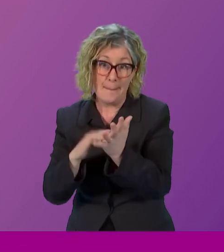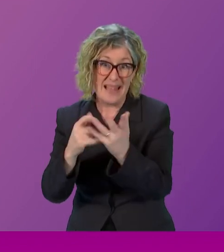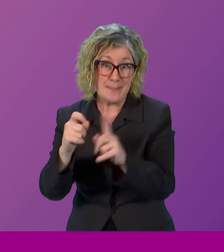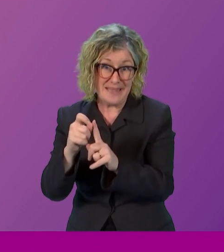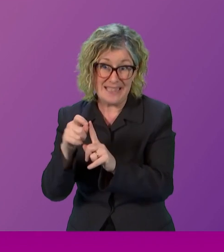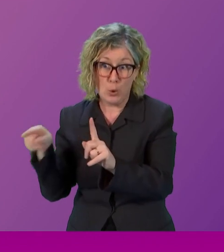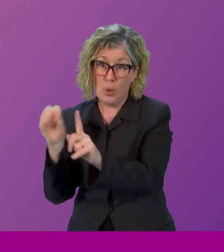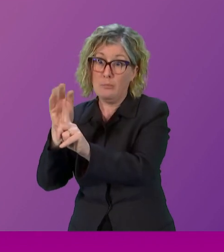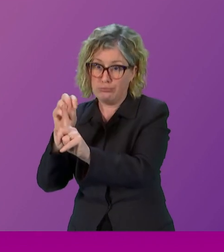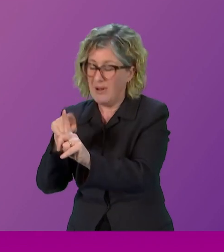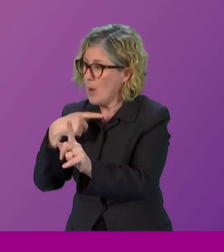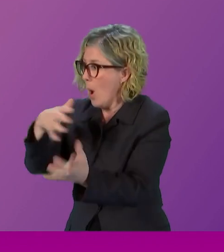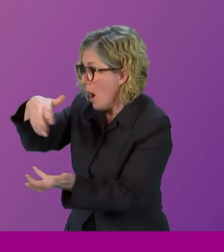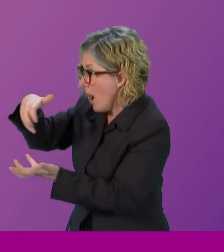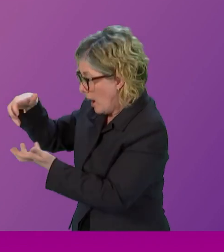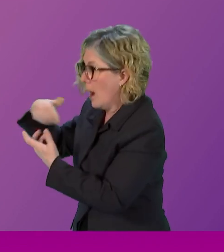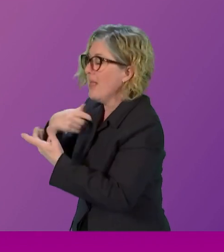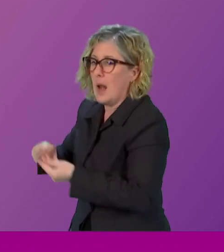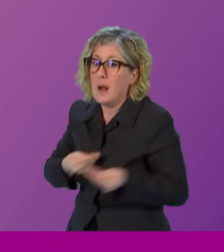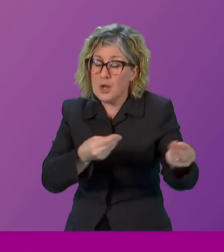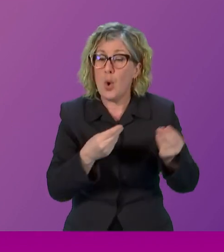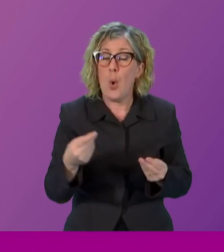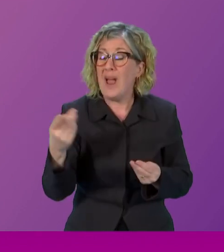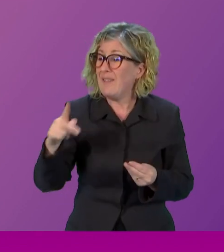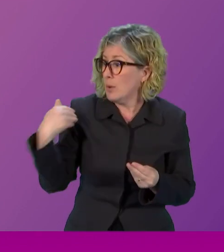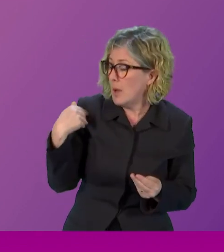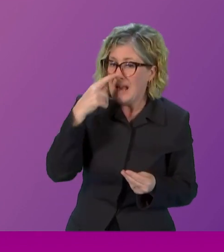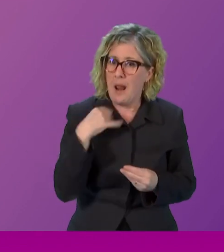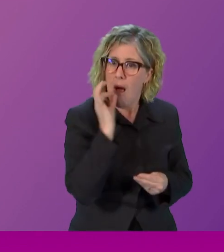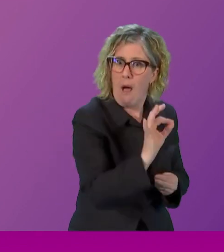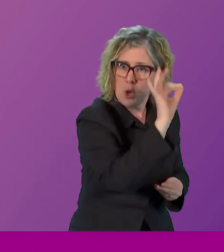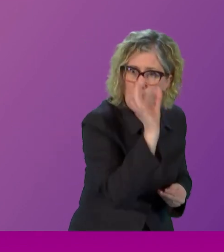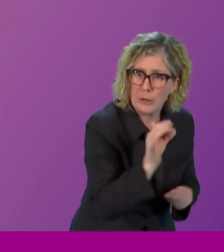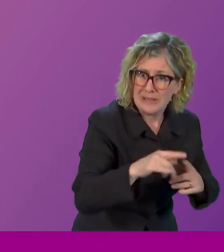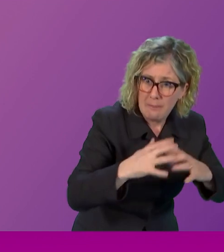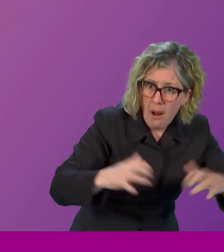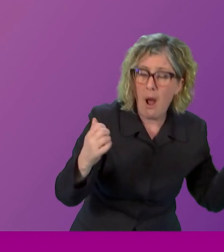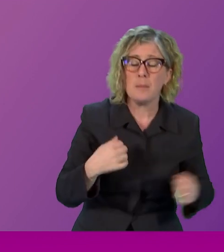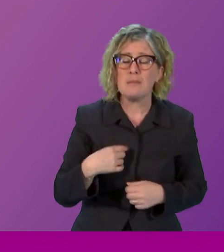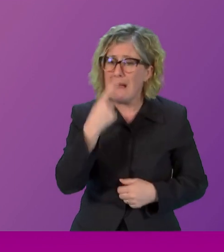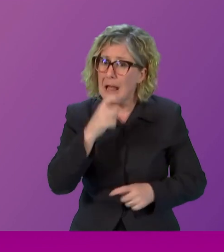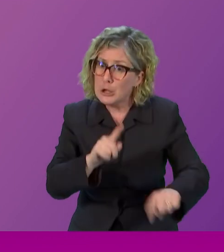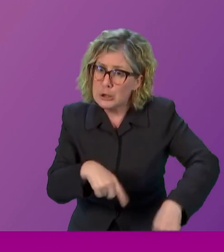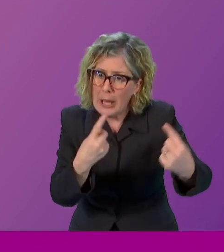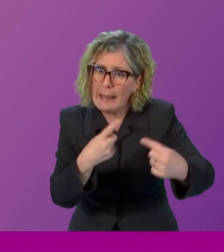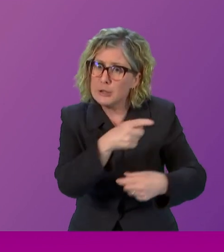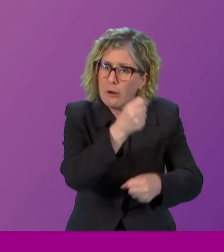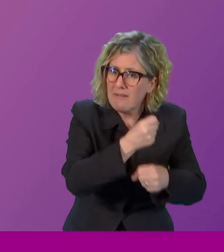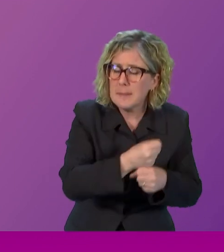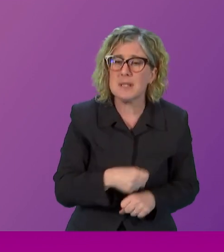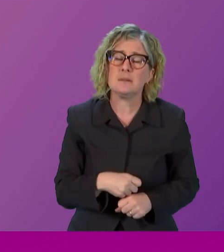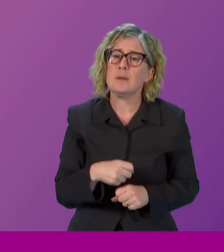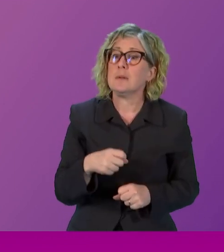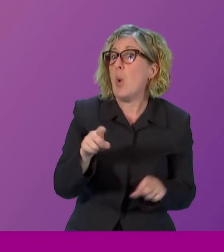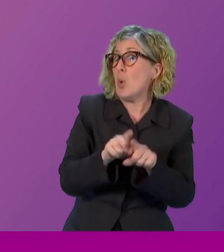questions on your behalf. We are the ones that can challenge aspects to the government, but also working across party bases to